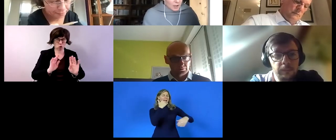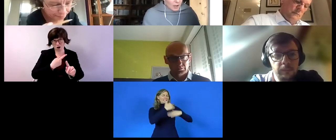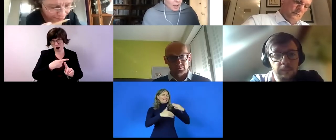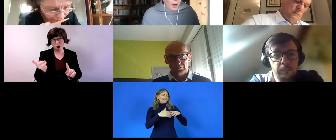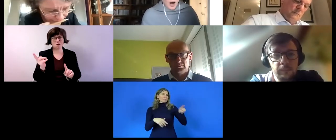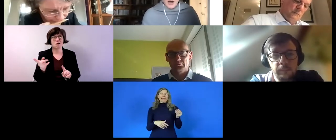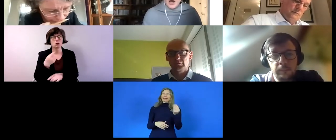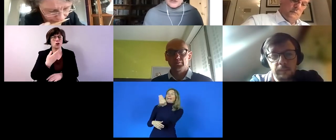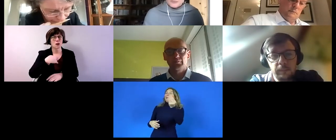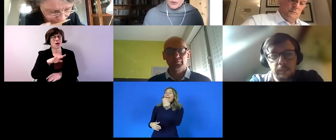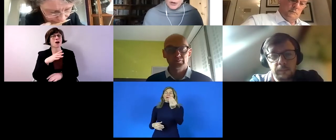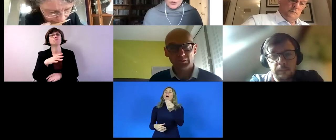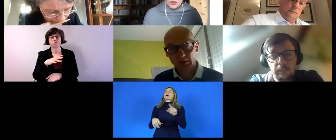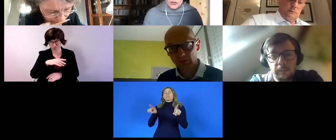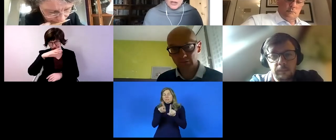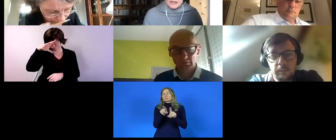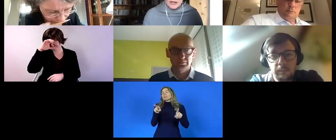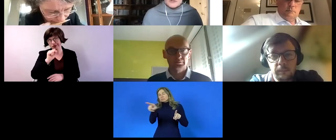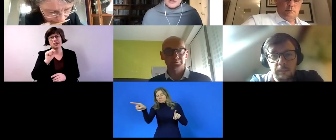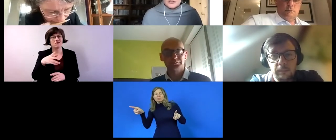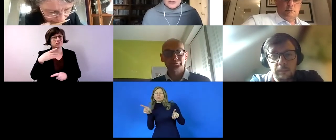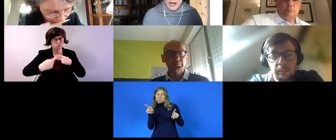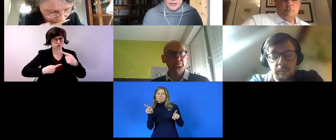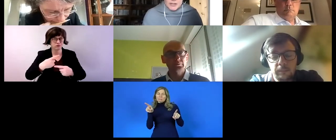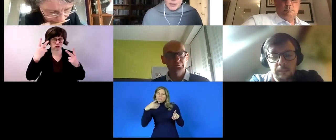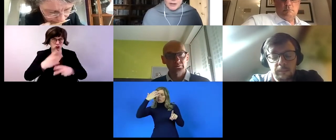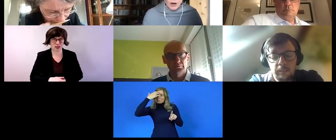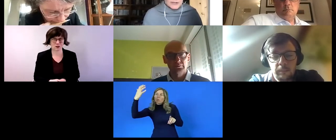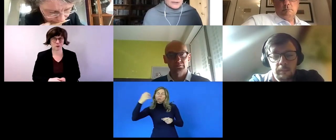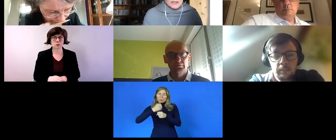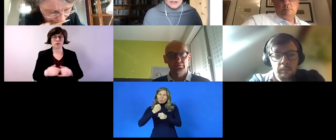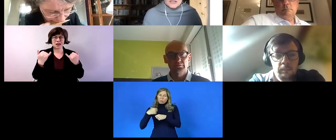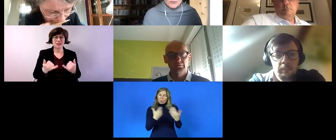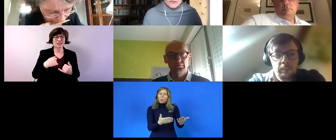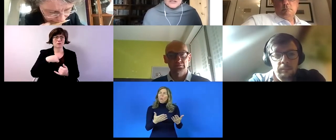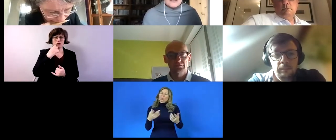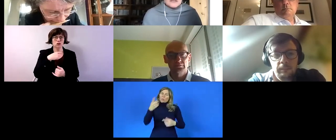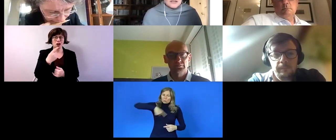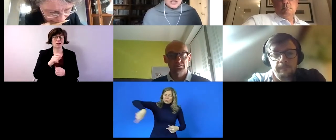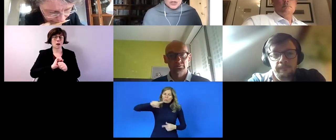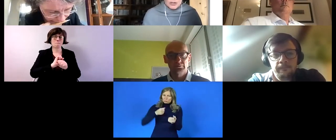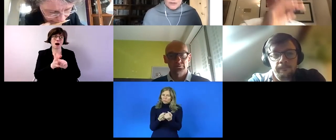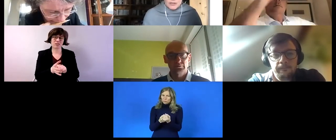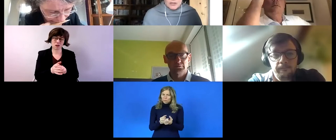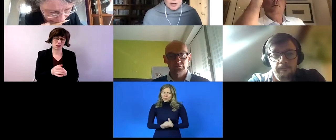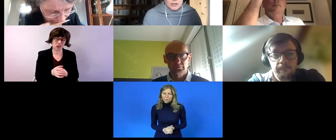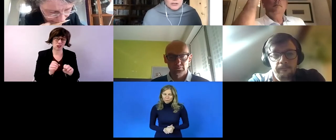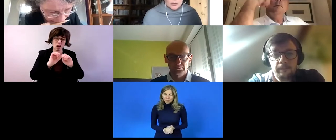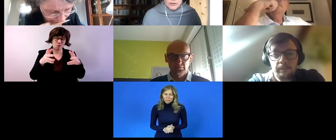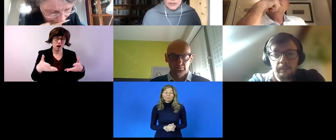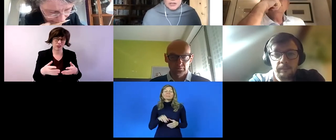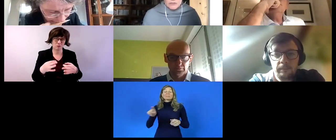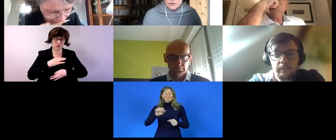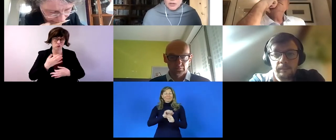i suppose i would just say that the the pandemic obviously means that some of these initiatives that started